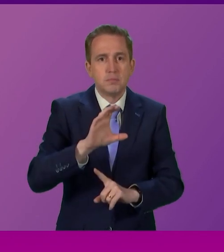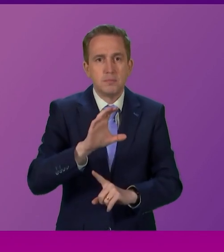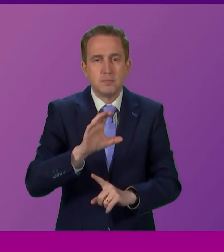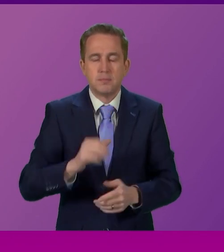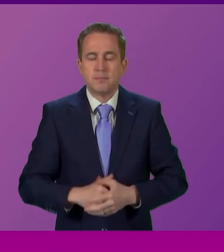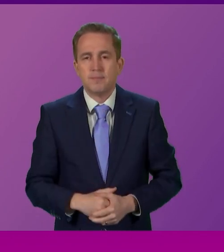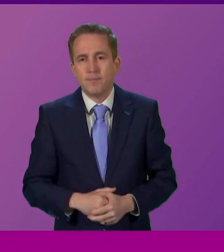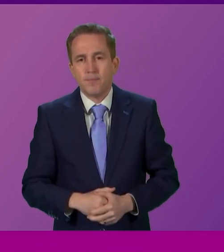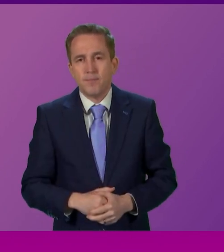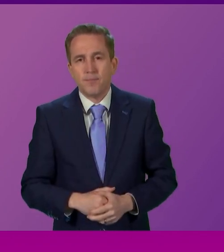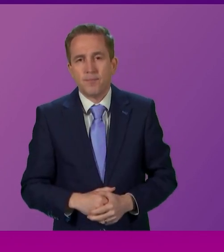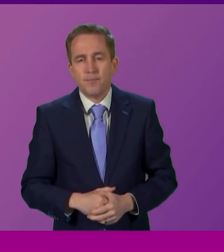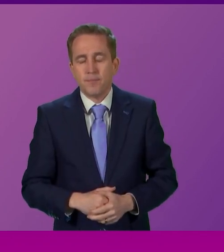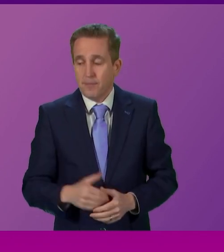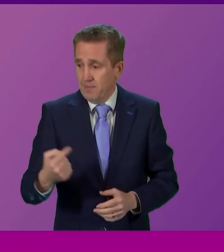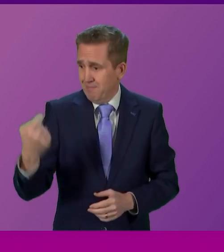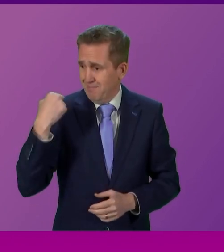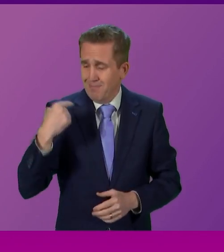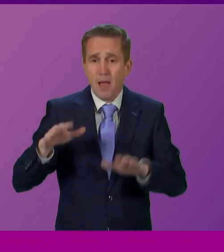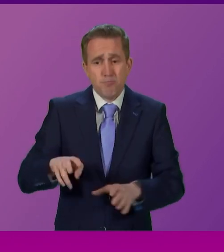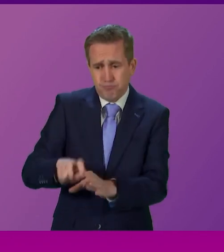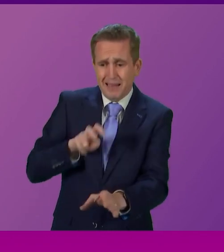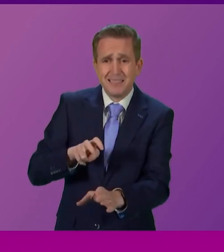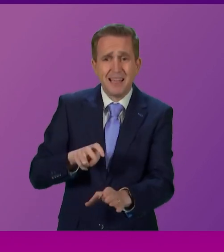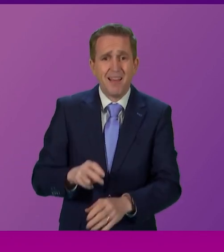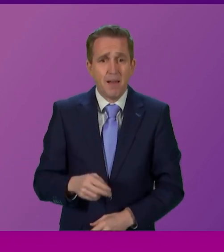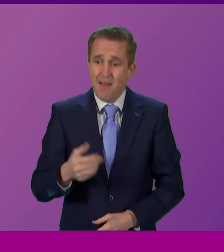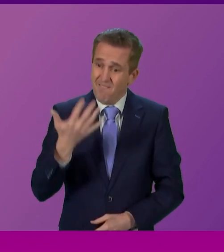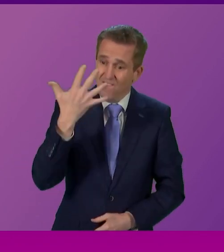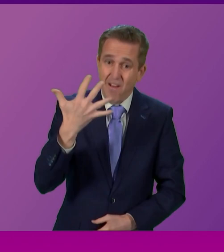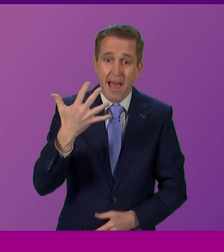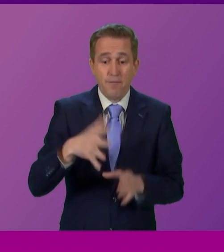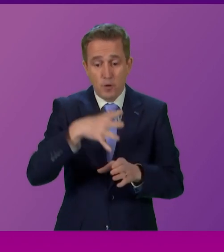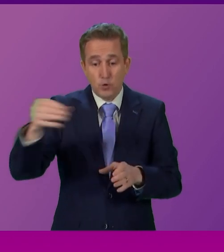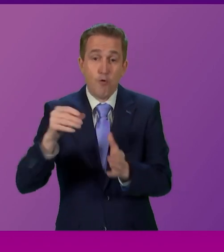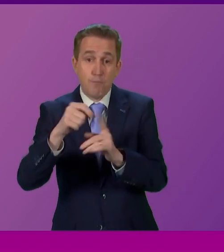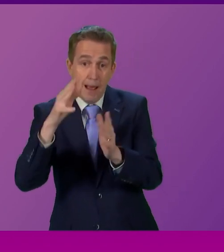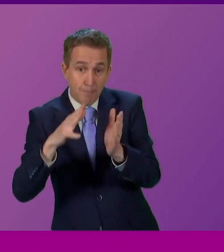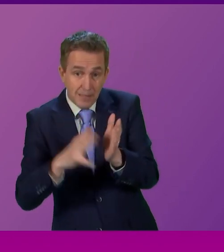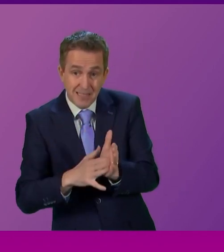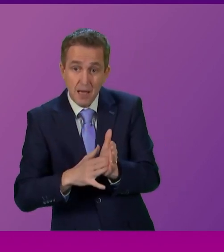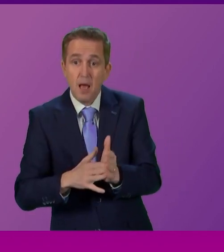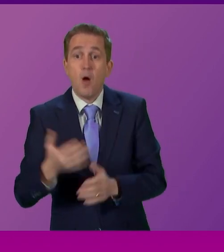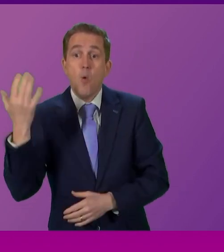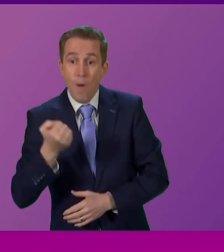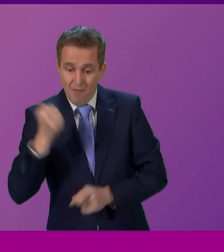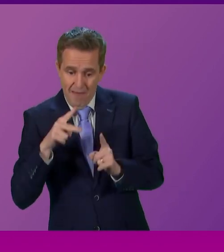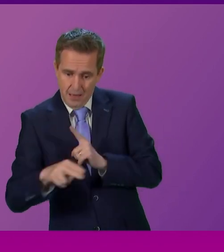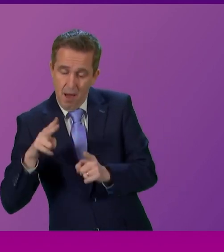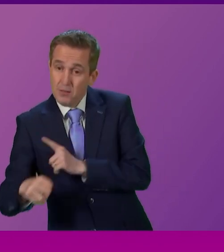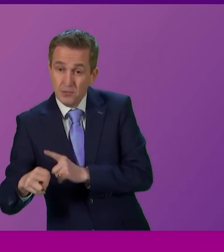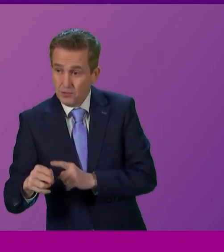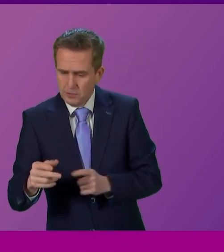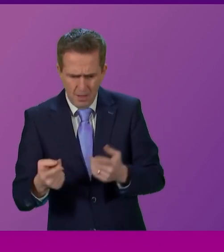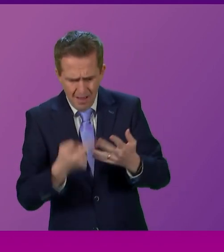own arguments. After a shambolic Brexit, five Tory Prime Ministers and a multitude of welfare cuts, none of which Scotland voted for, the